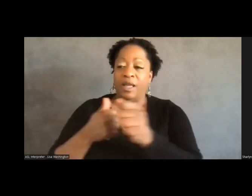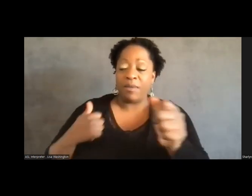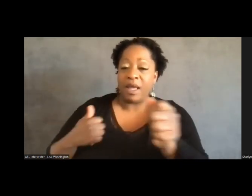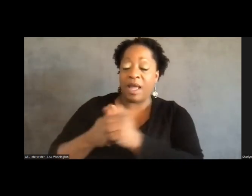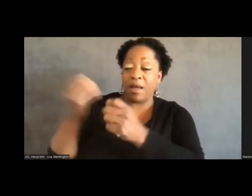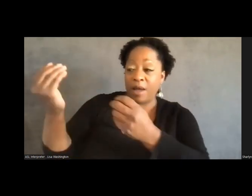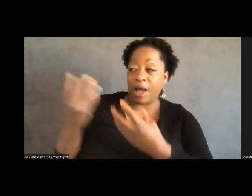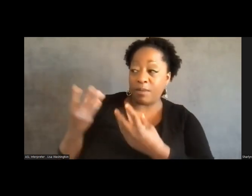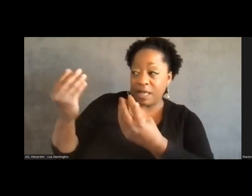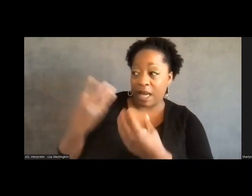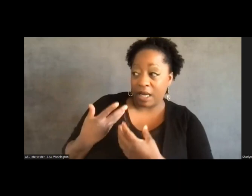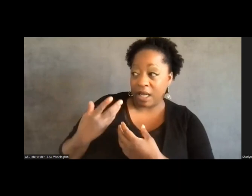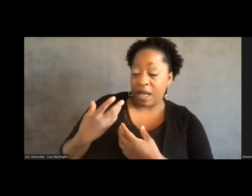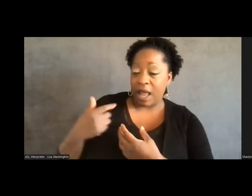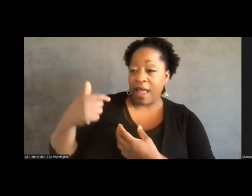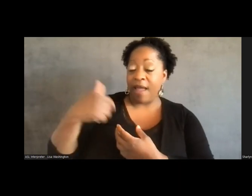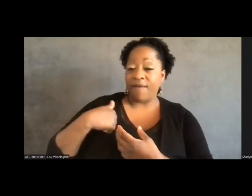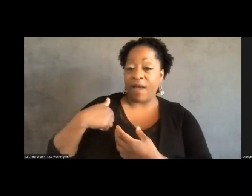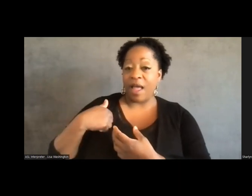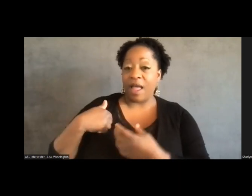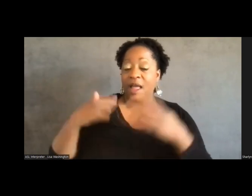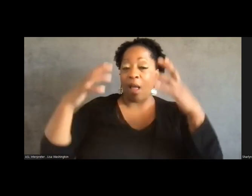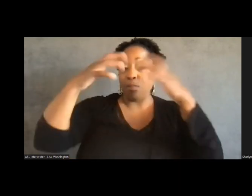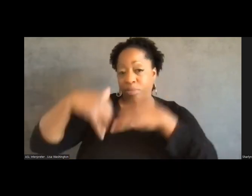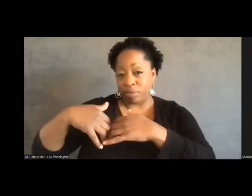if I go out again.